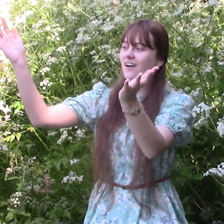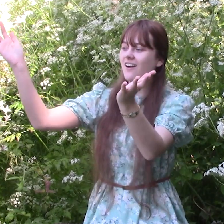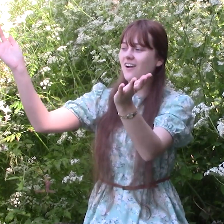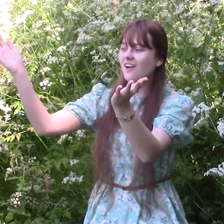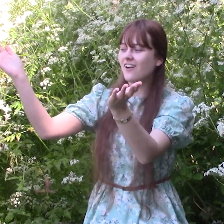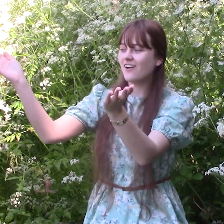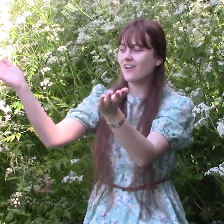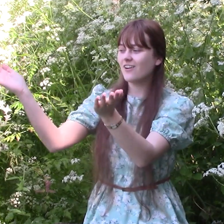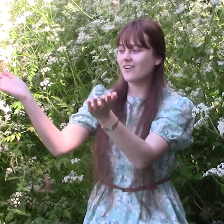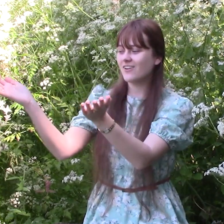About